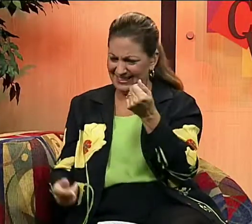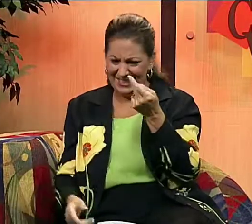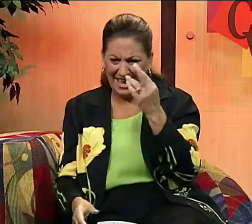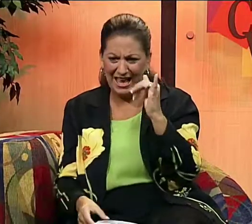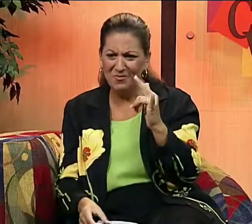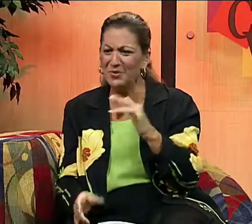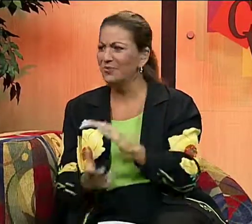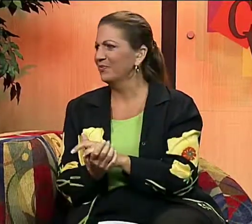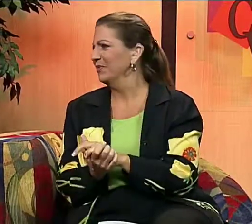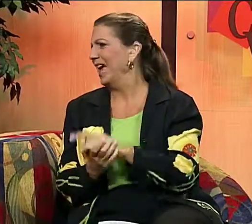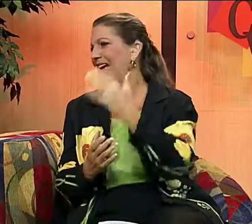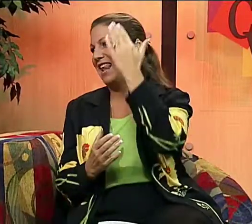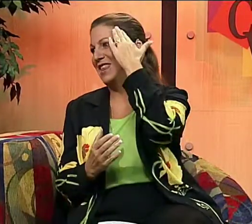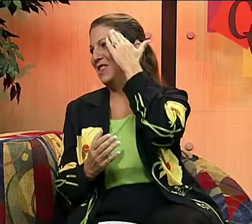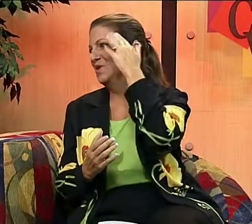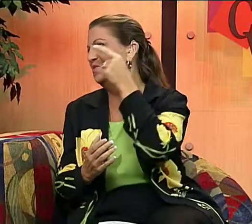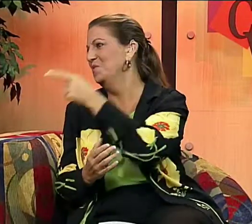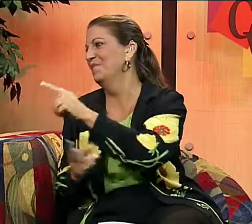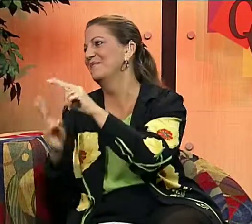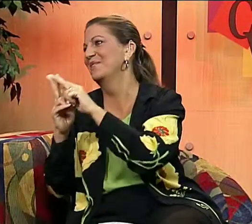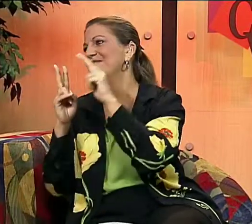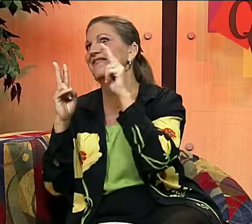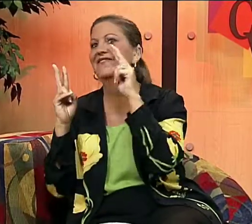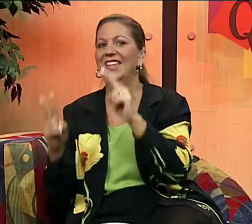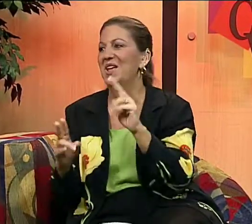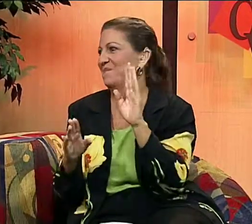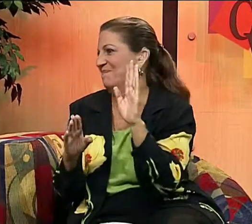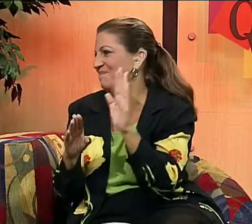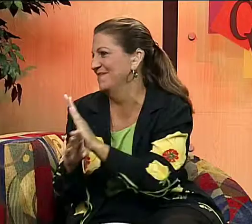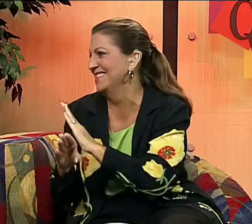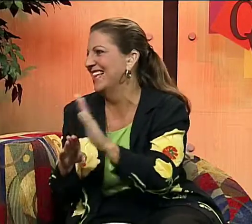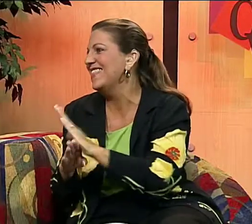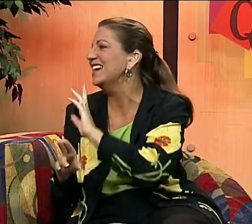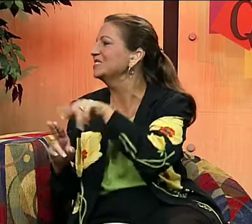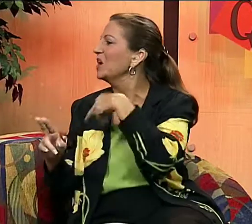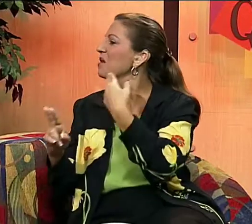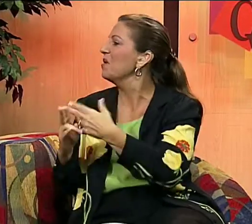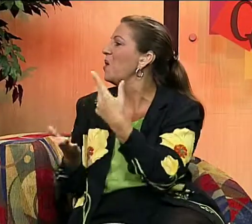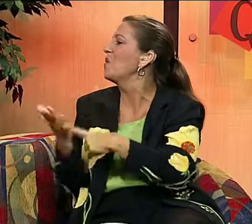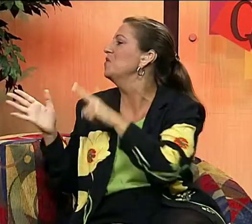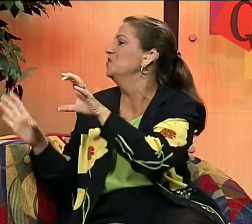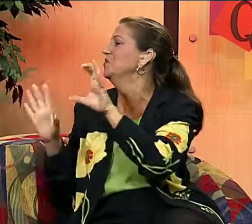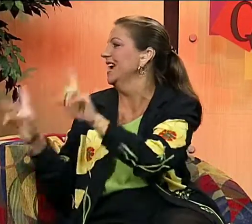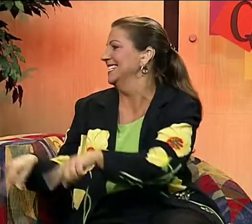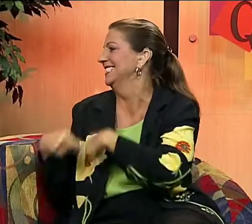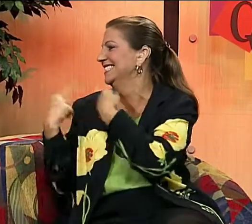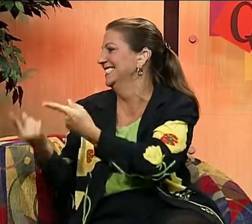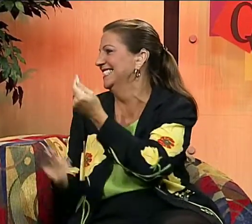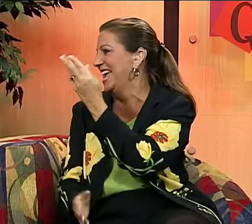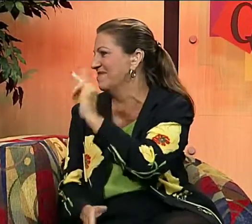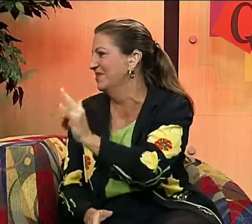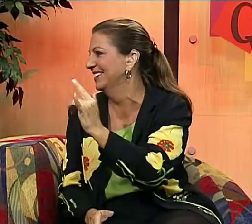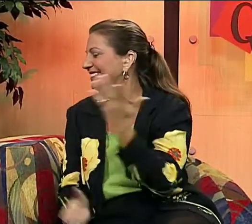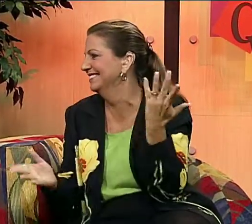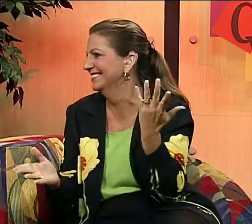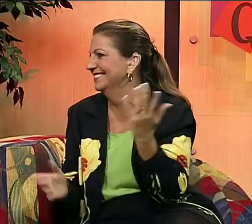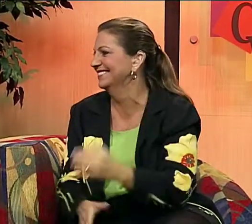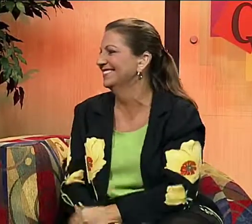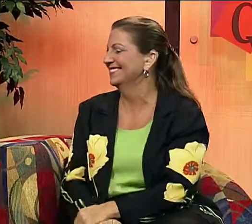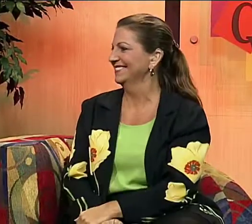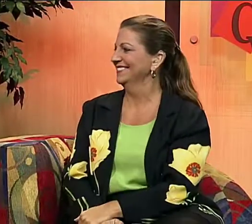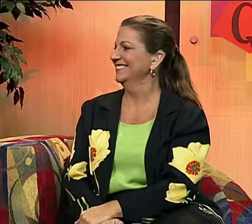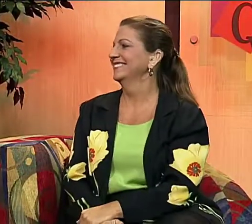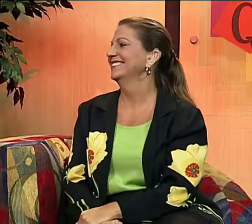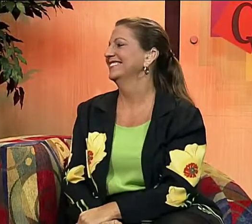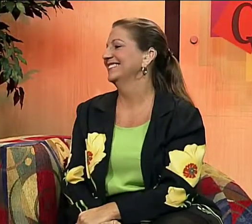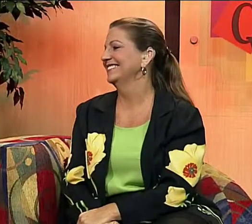Let's see. You've been with us since April. I know that you have been extremely busy. So can you tell us a little